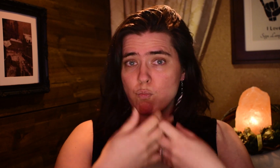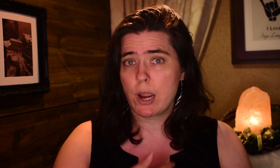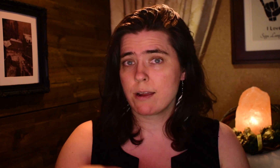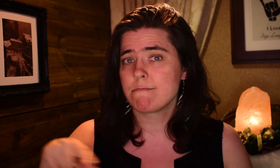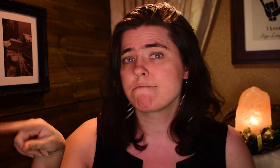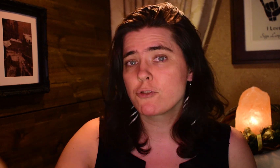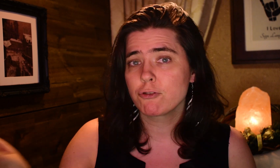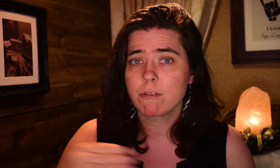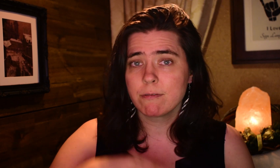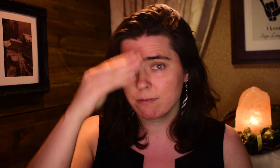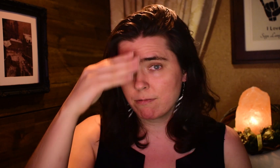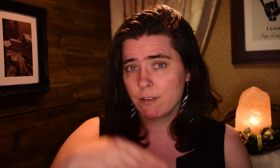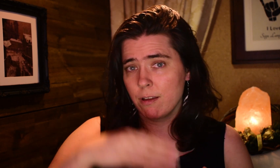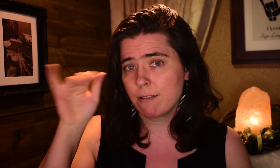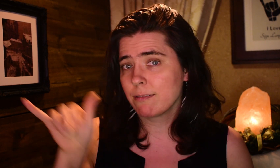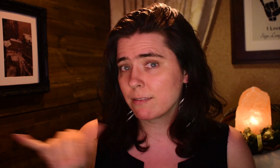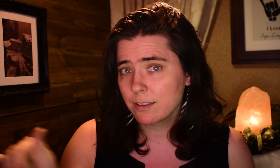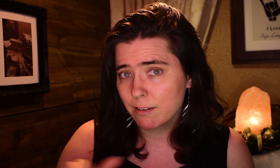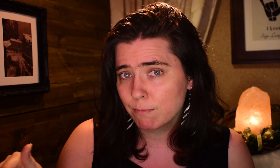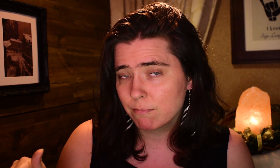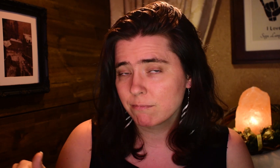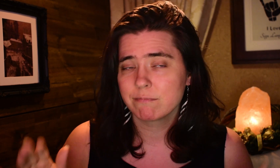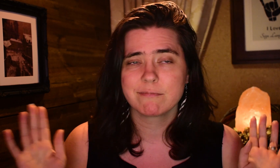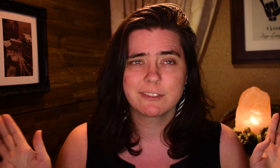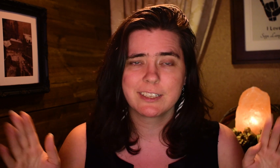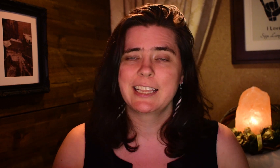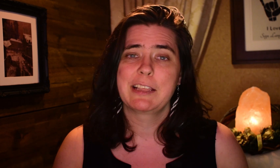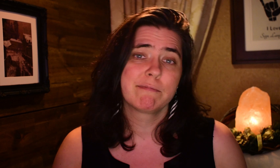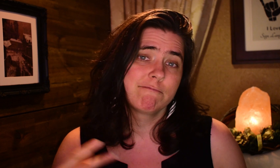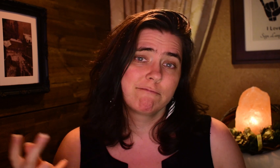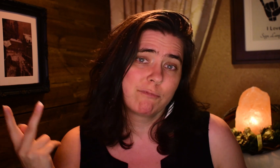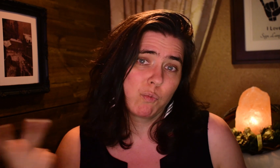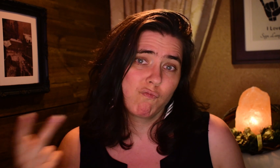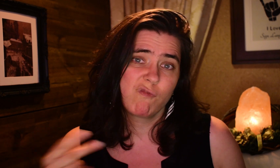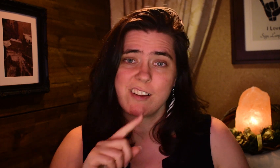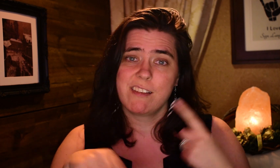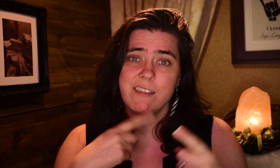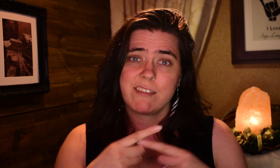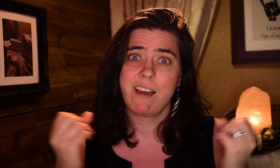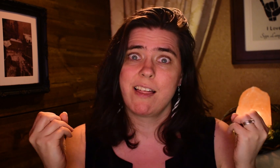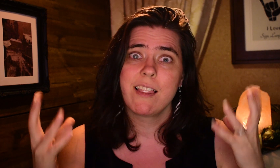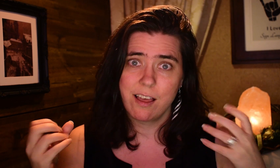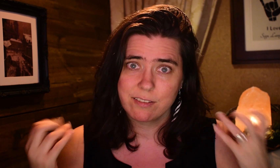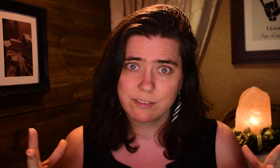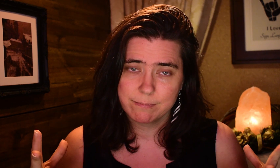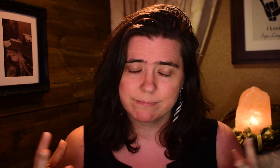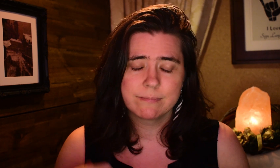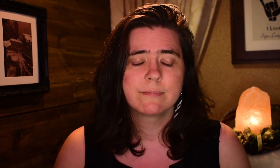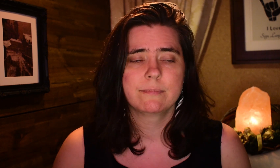My roommate, she learned as well. And we would talk a lot